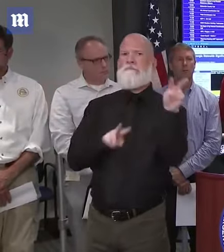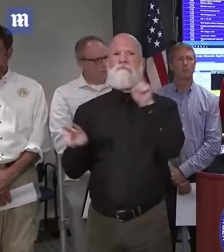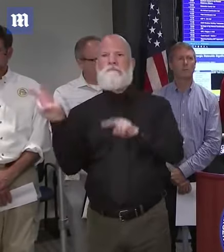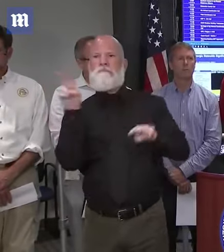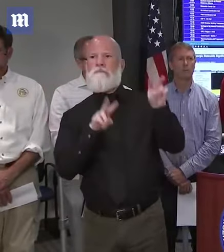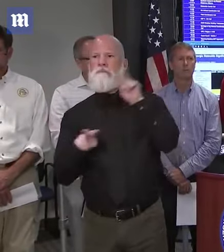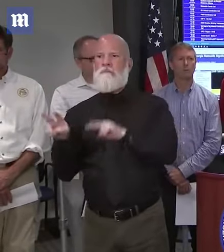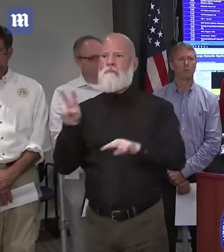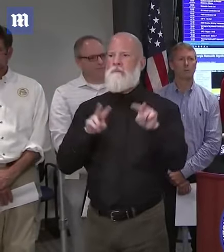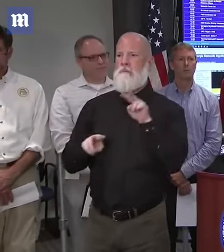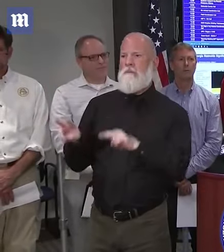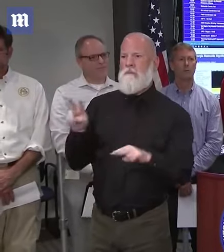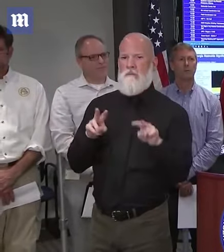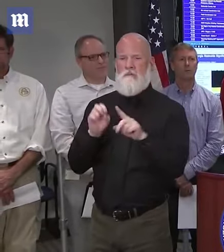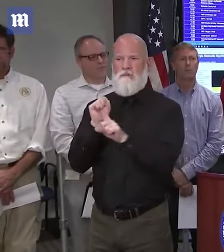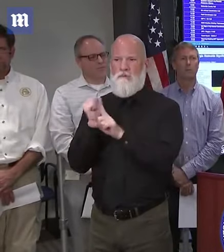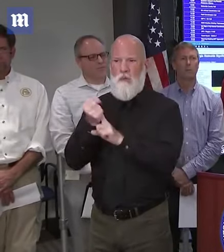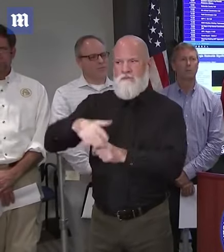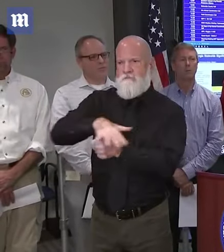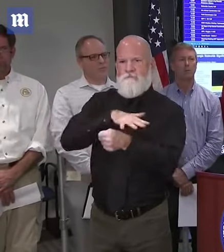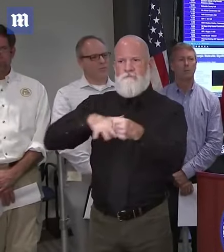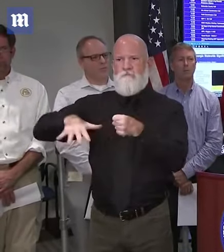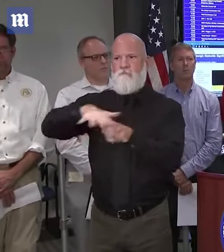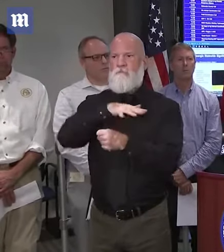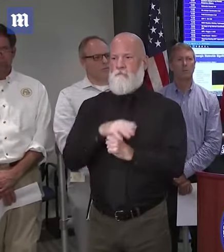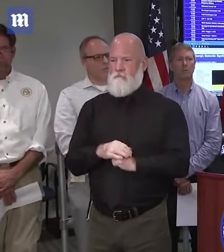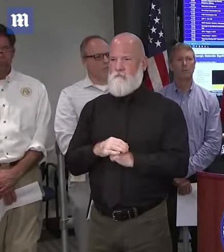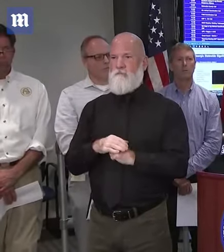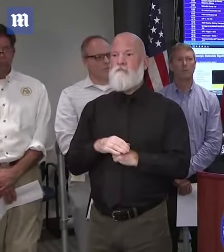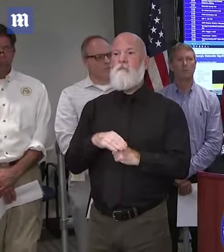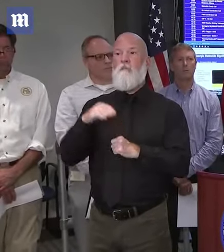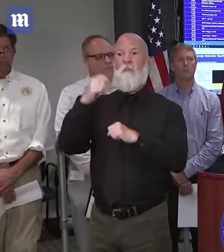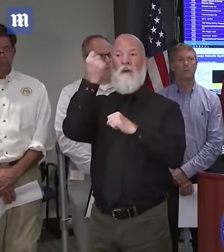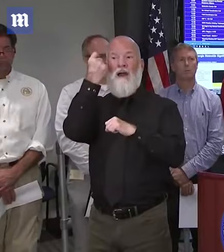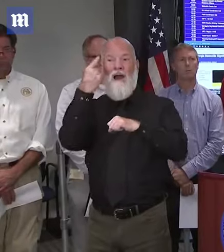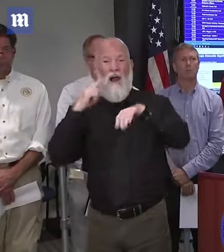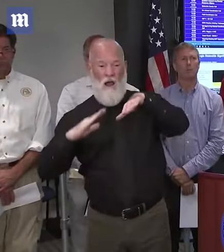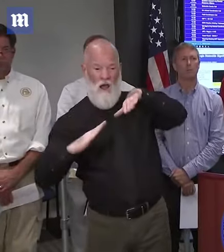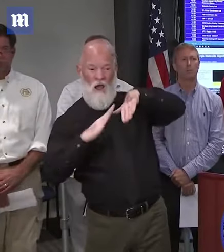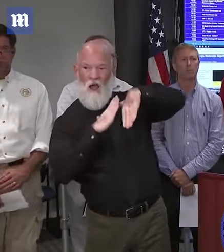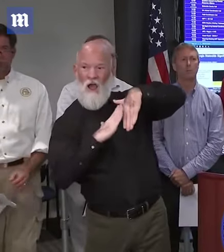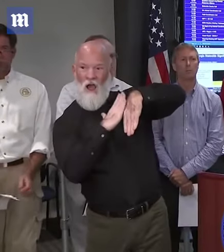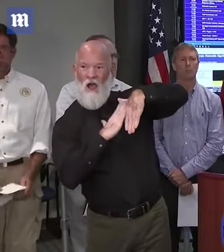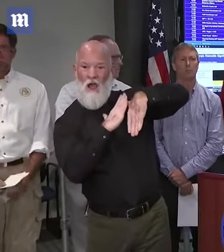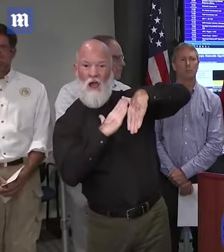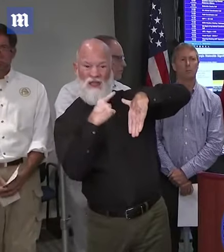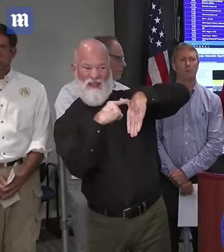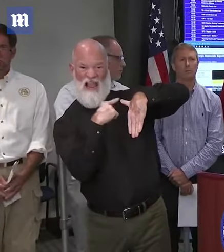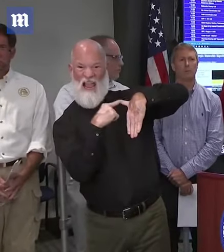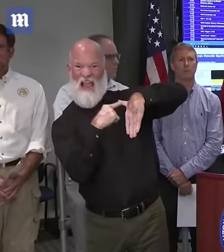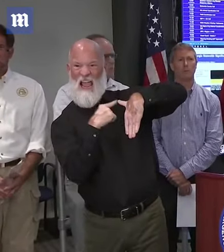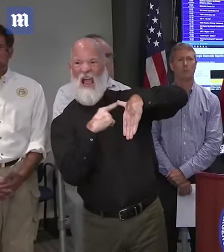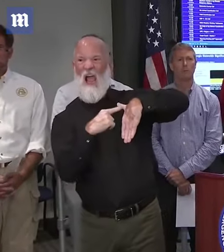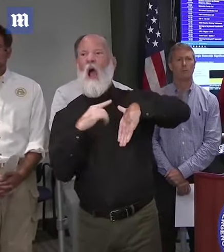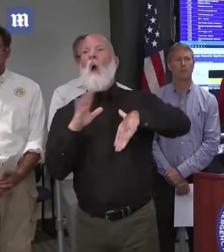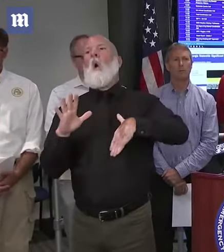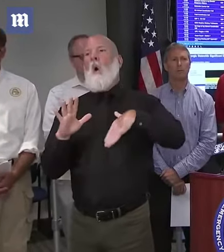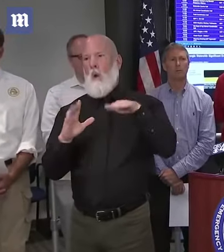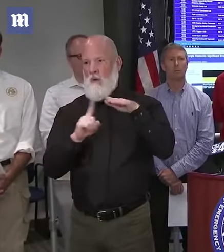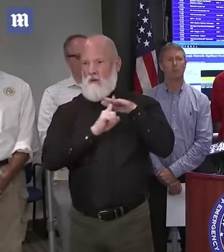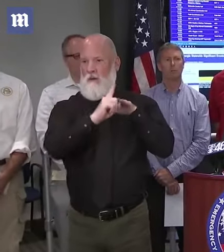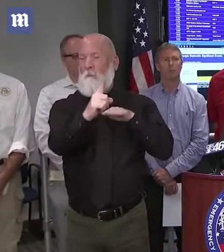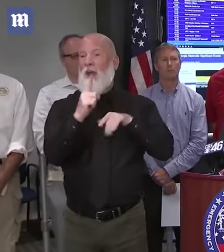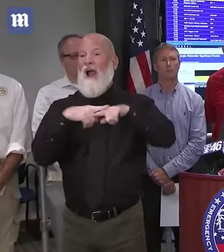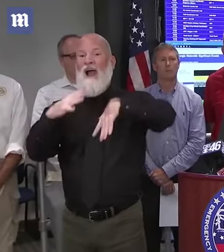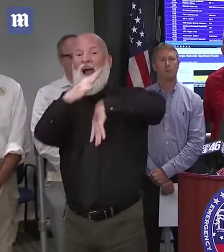is not like a coastal area where we have seen mandatory evacuations because of storm surge and